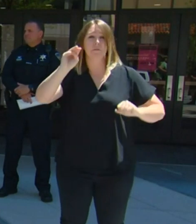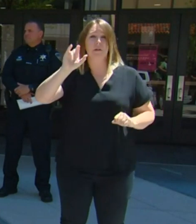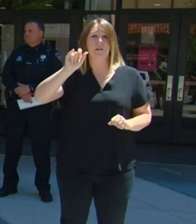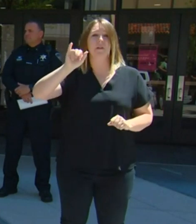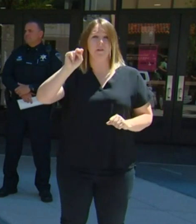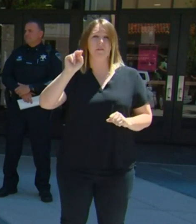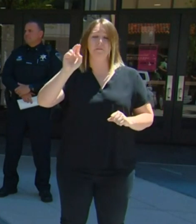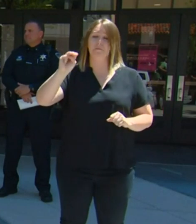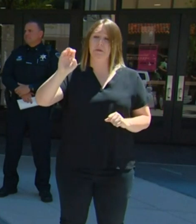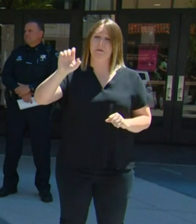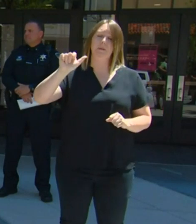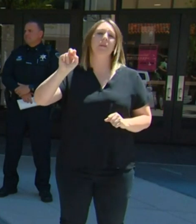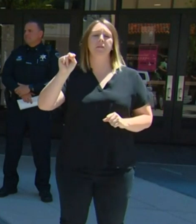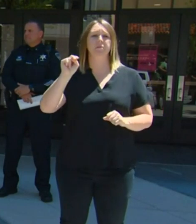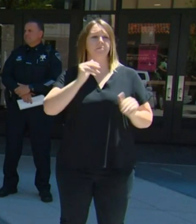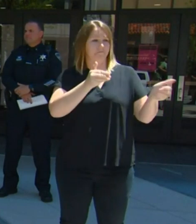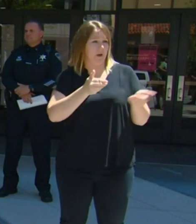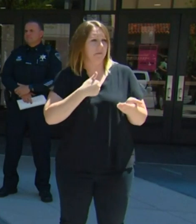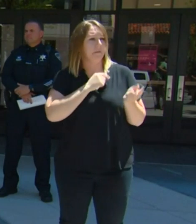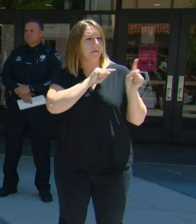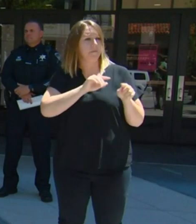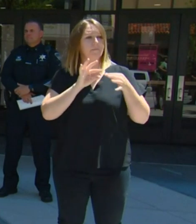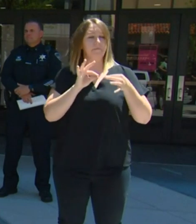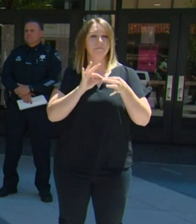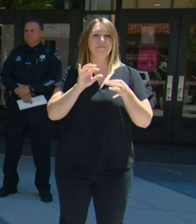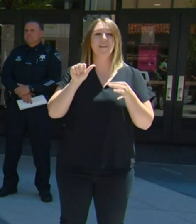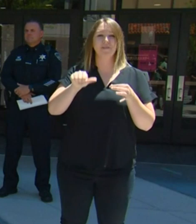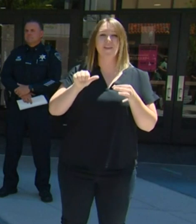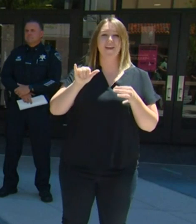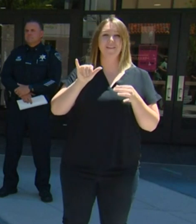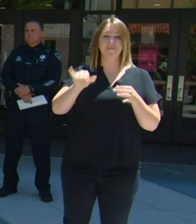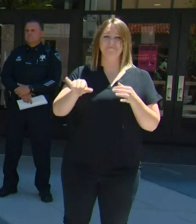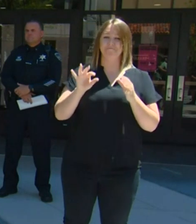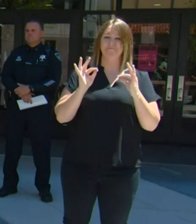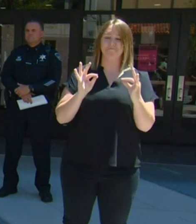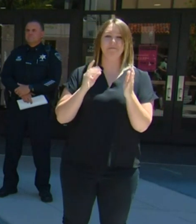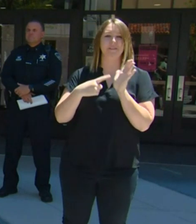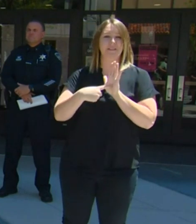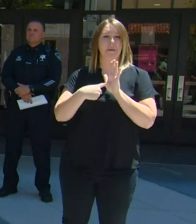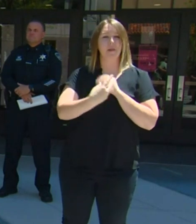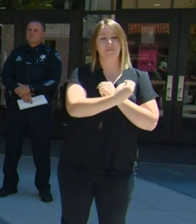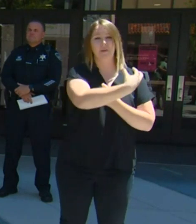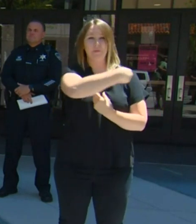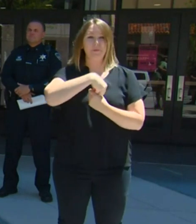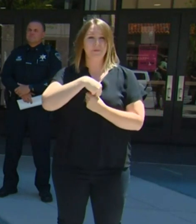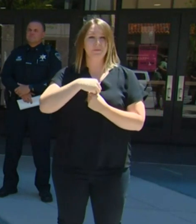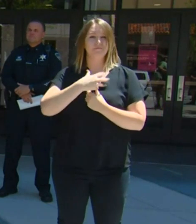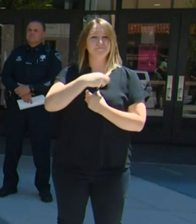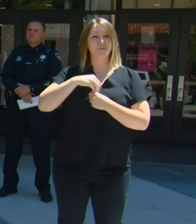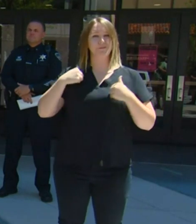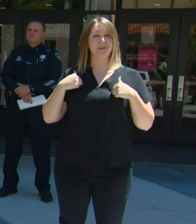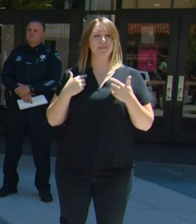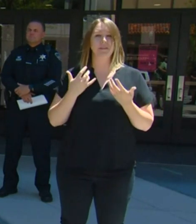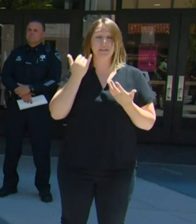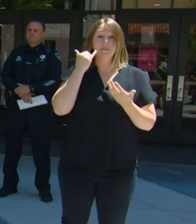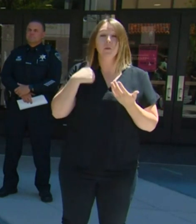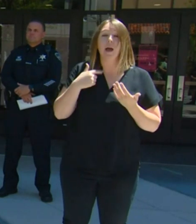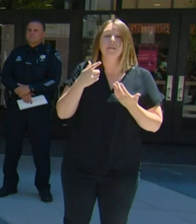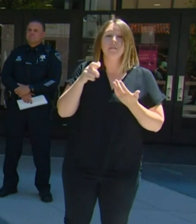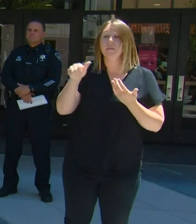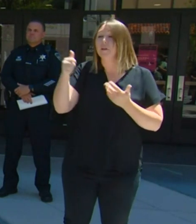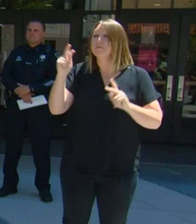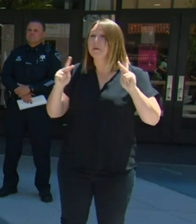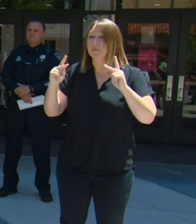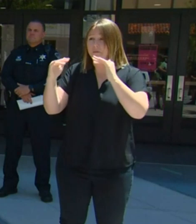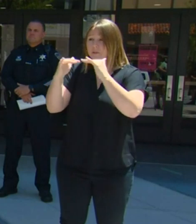That's another example of inclusion. If you've got voices, if you've got diverse voices, make space for them so that they